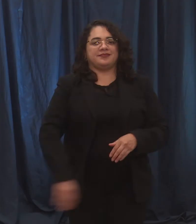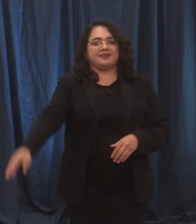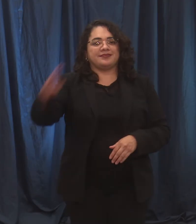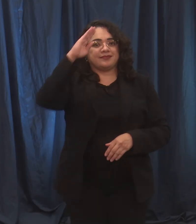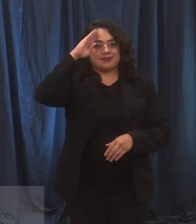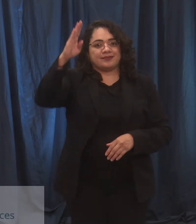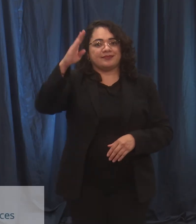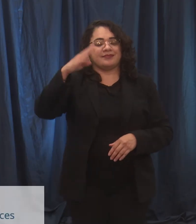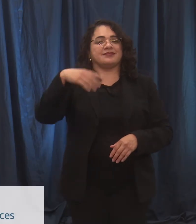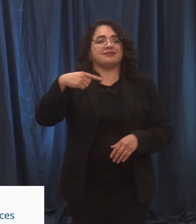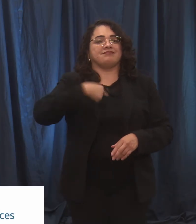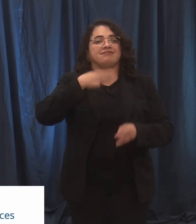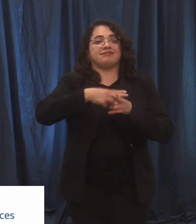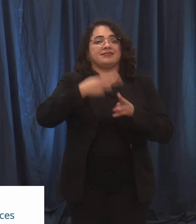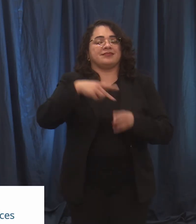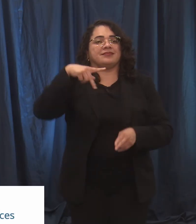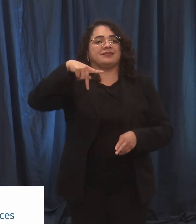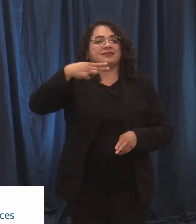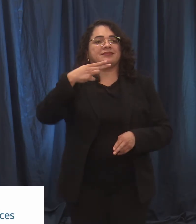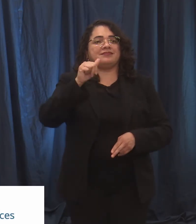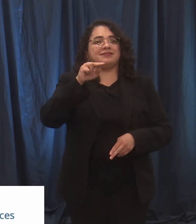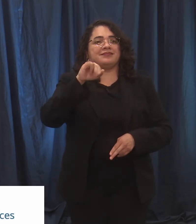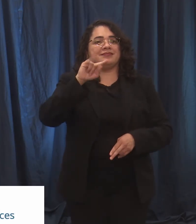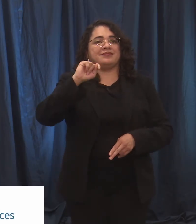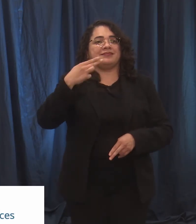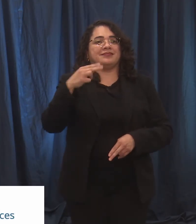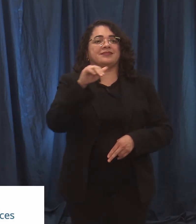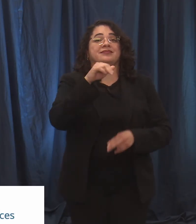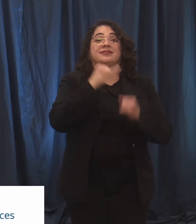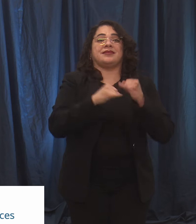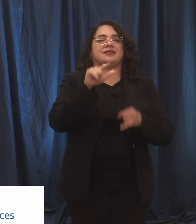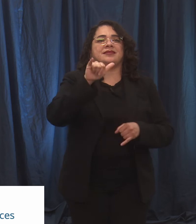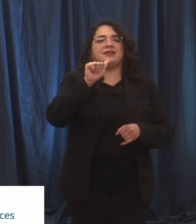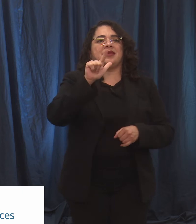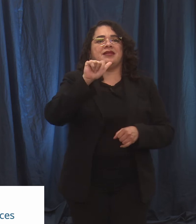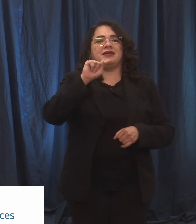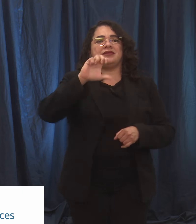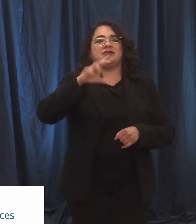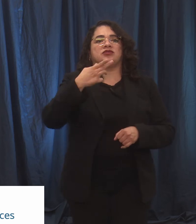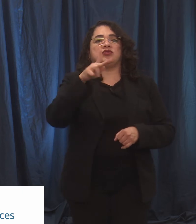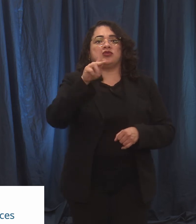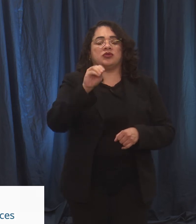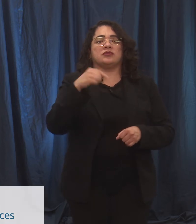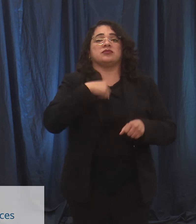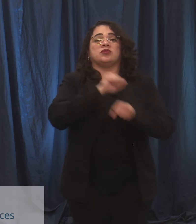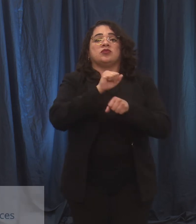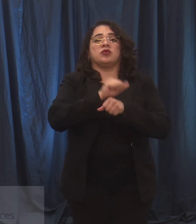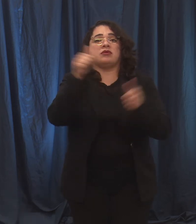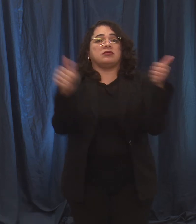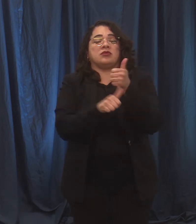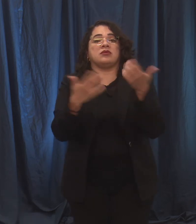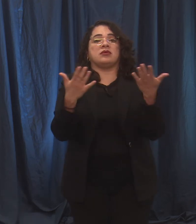Hi, my name is Panit Yelechko, and I'm with the Department of Health and Human Services here in the City of Long Beach.